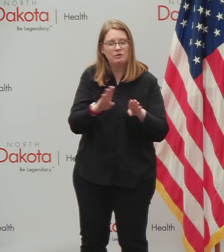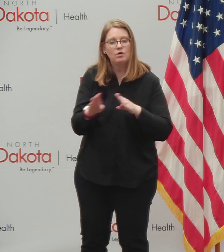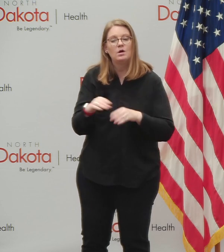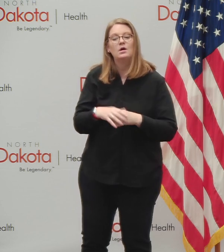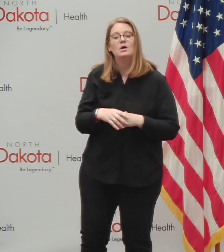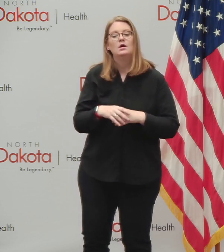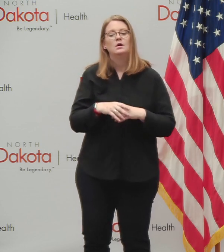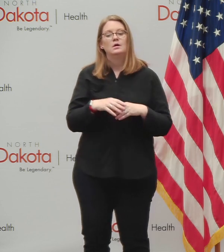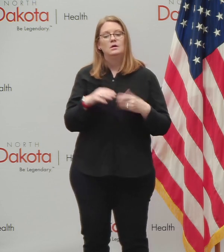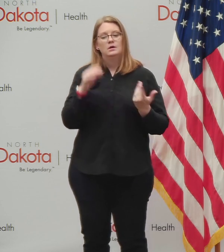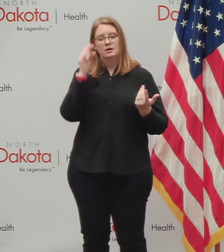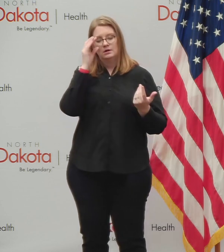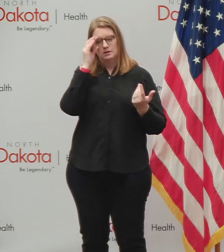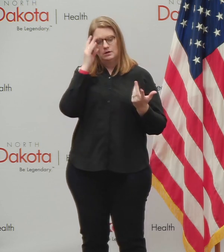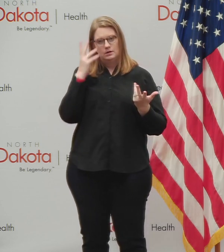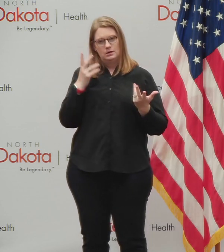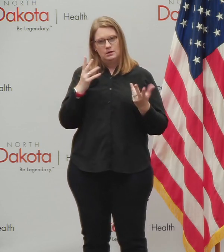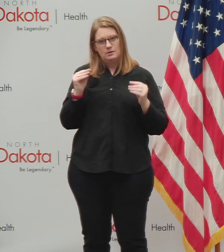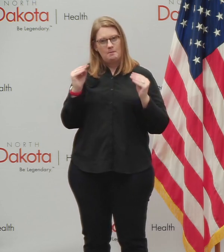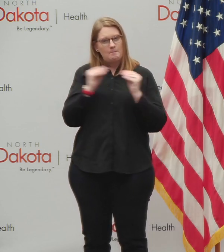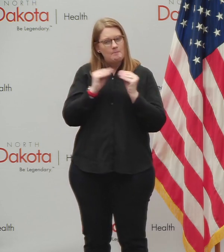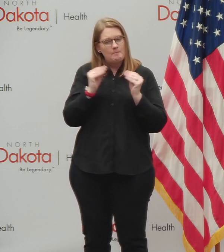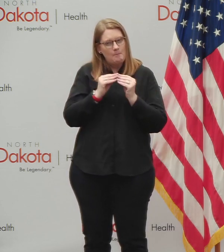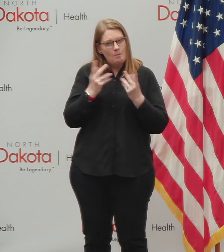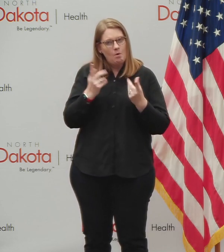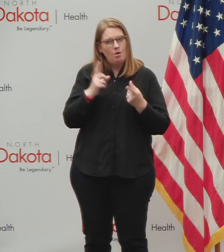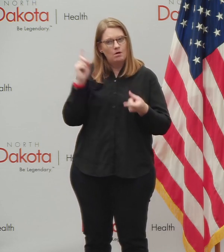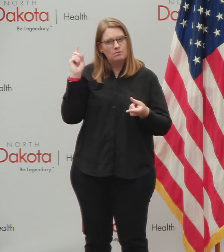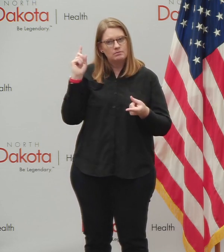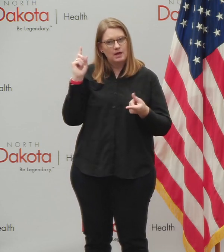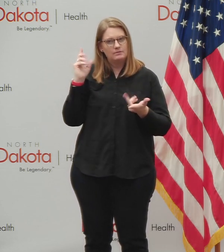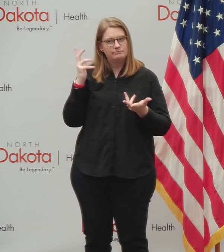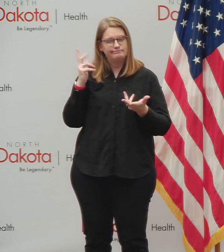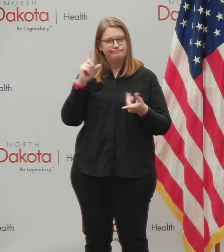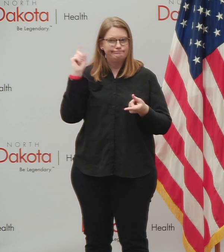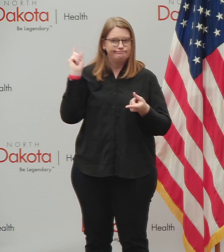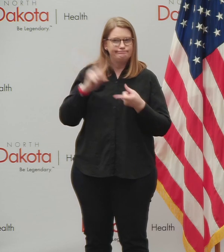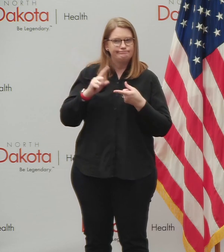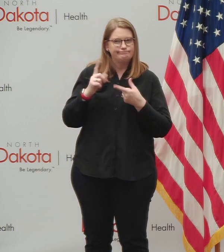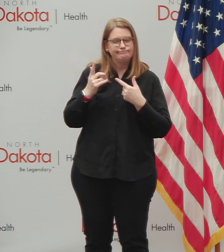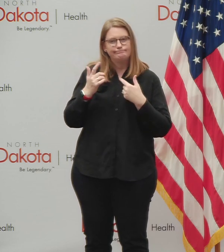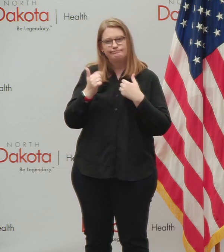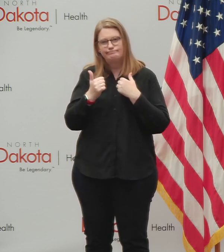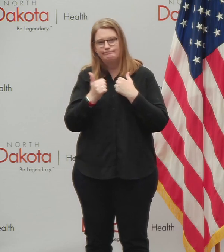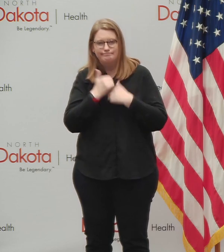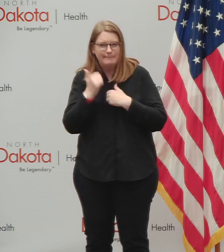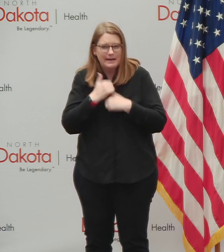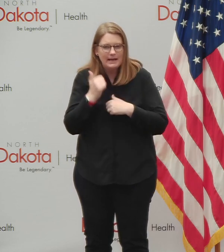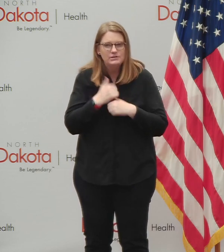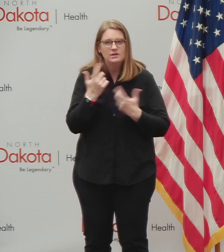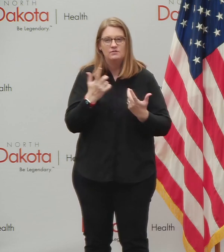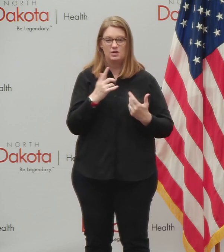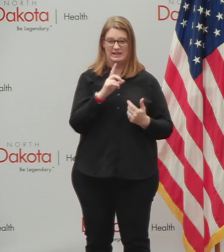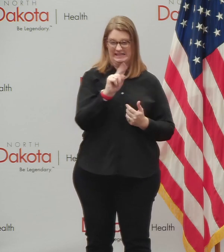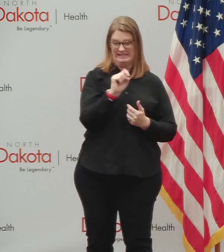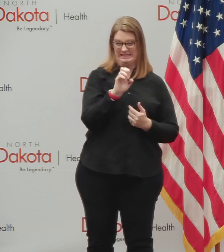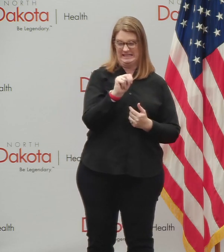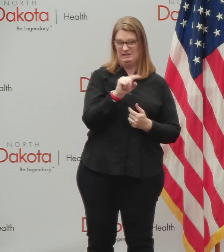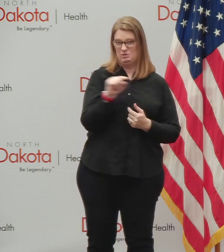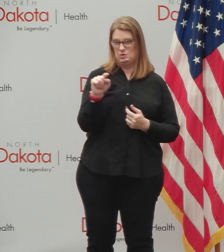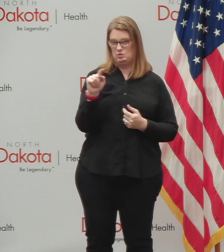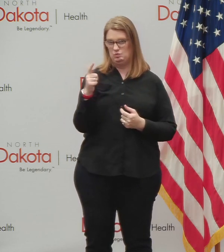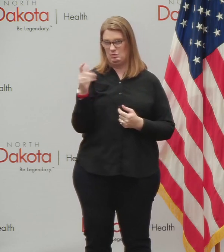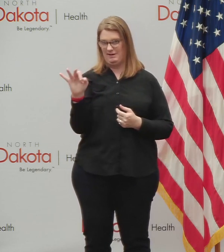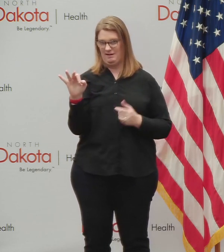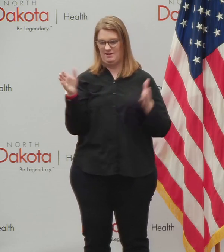uh, more, uh, mitigation and more participation from the kind of teenager through age 29, the very social